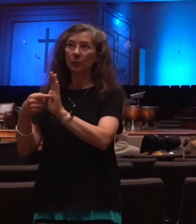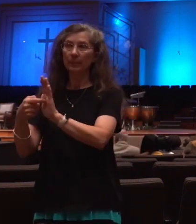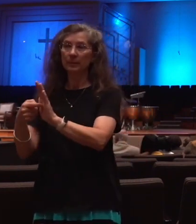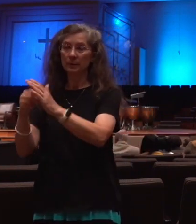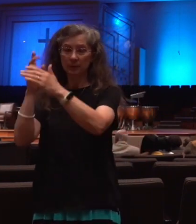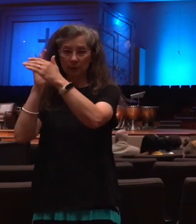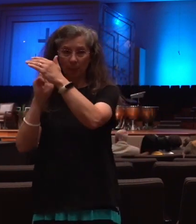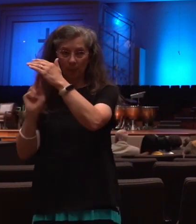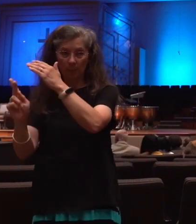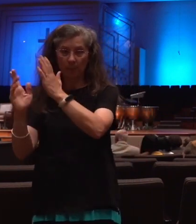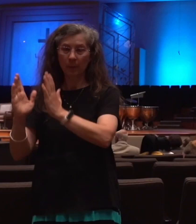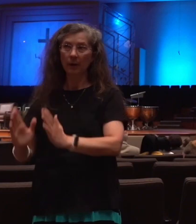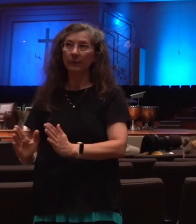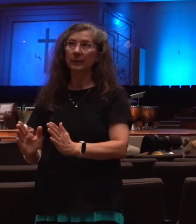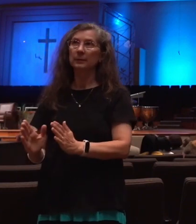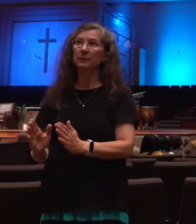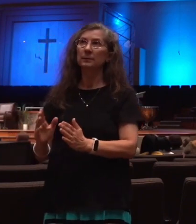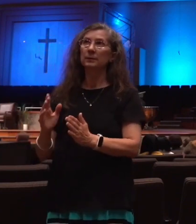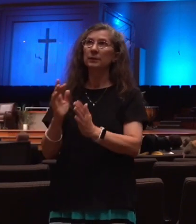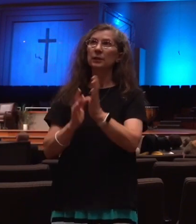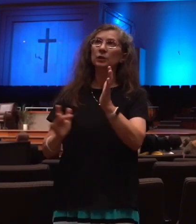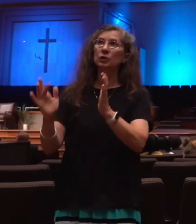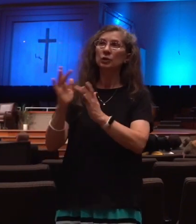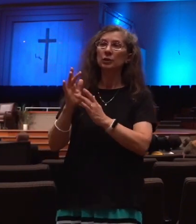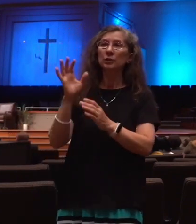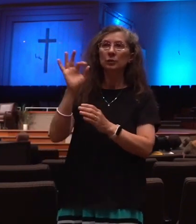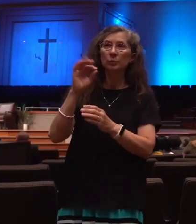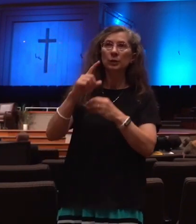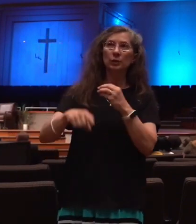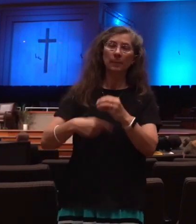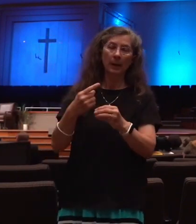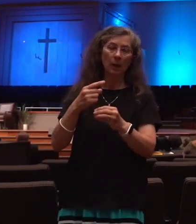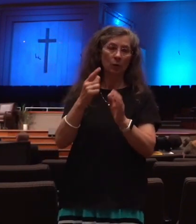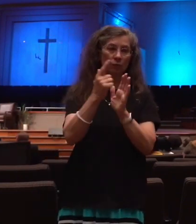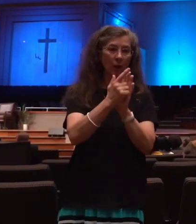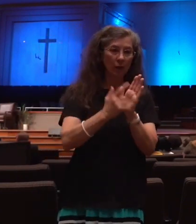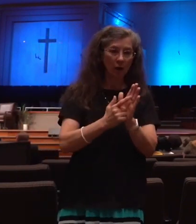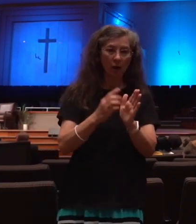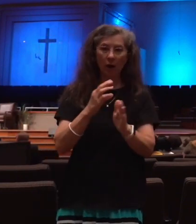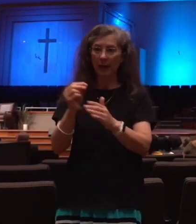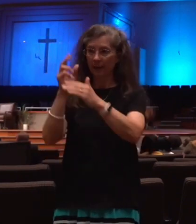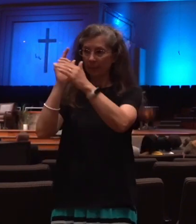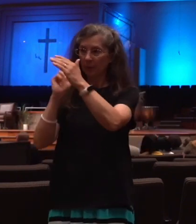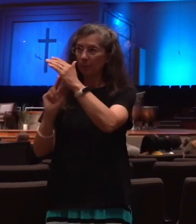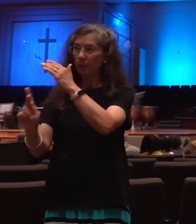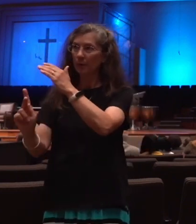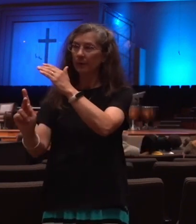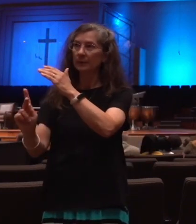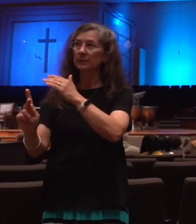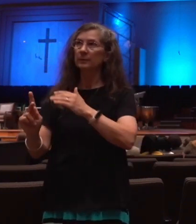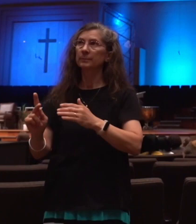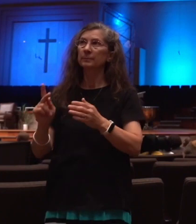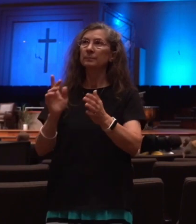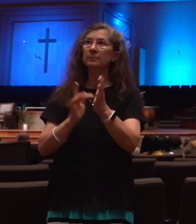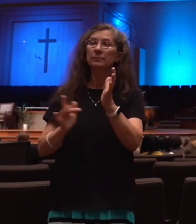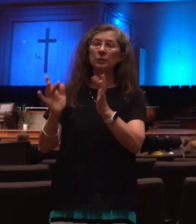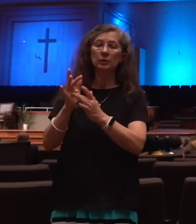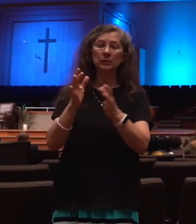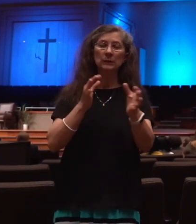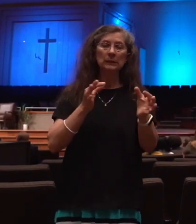Christ preached after his resurrection, beginning at Moses and all the prophets. He expounded to the two disciples on the road to